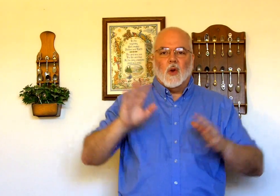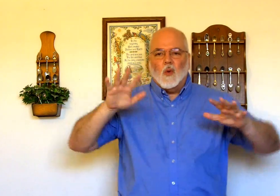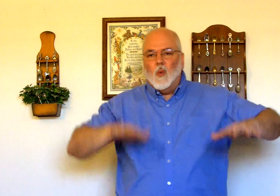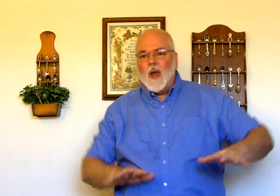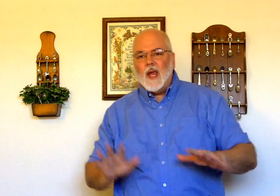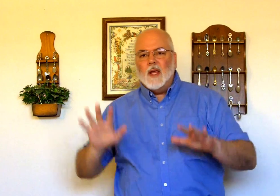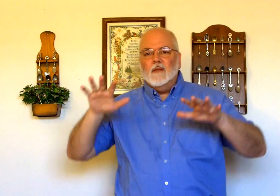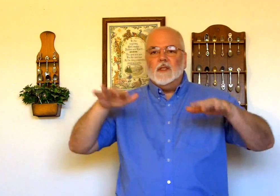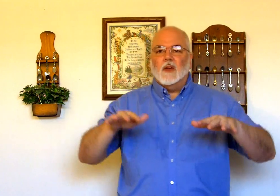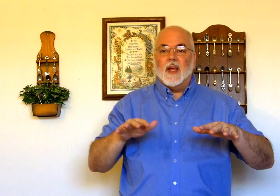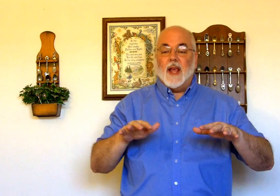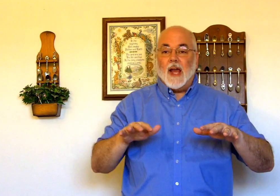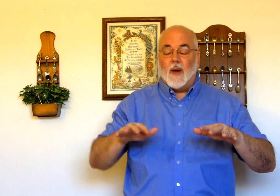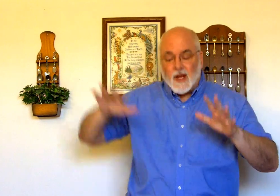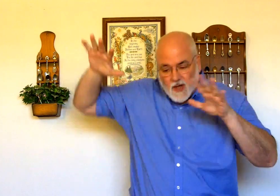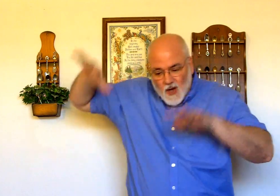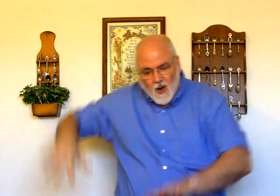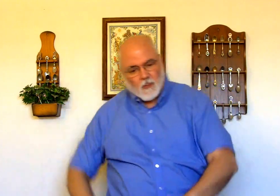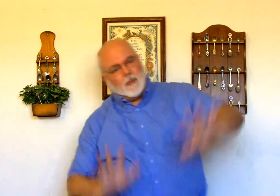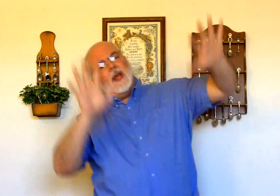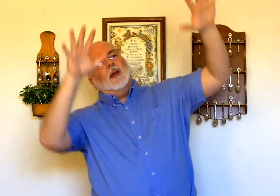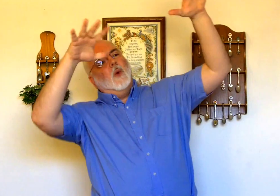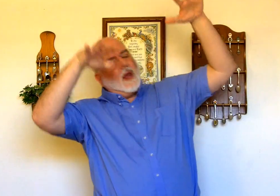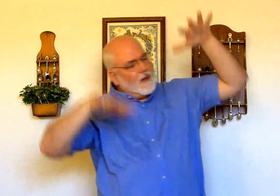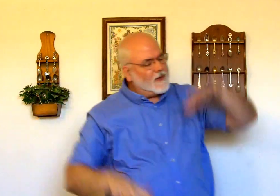waves okay cataracts are big waves